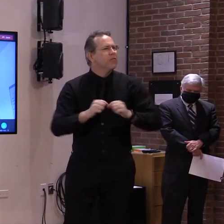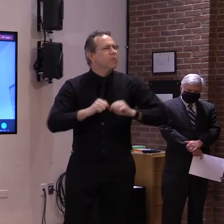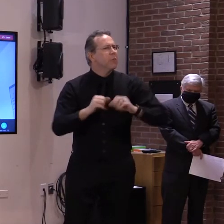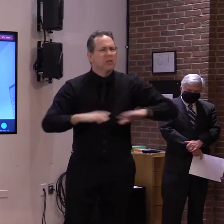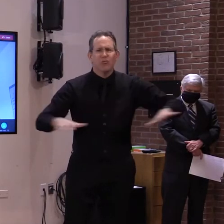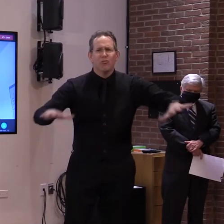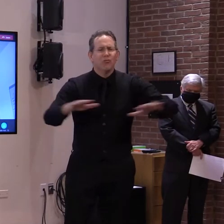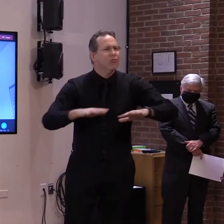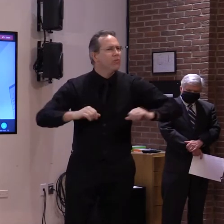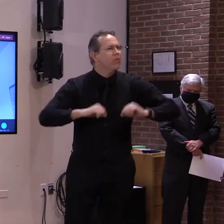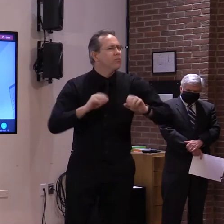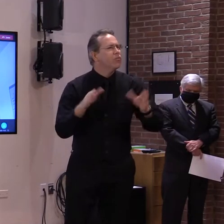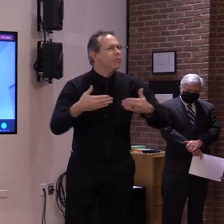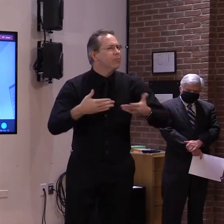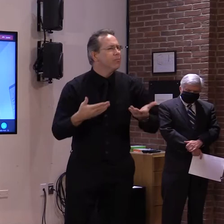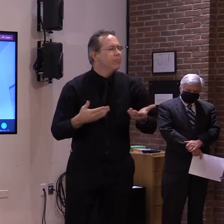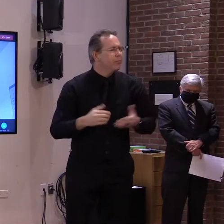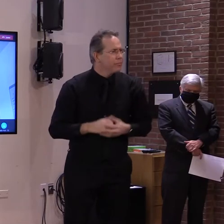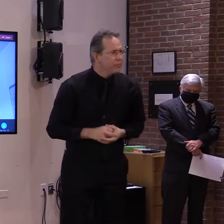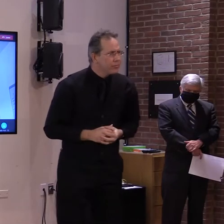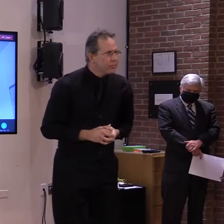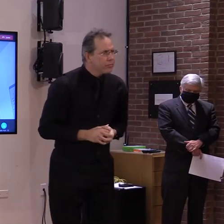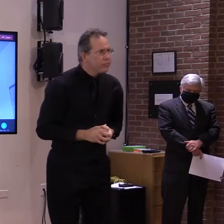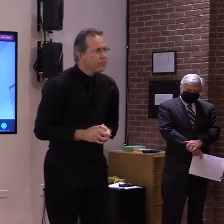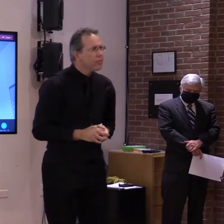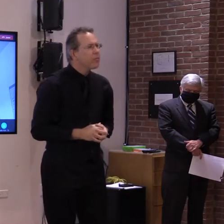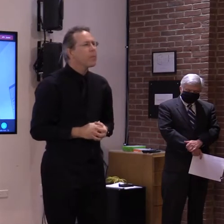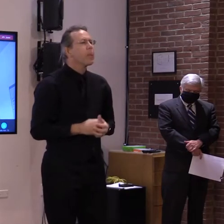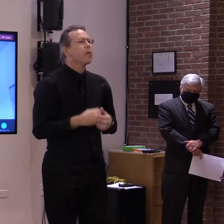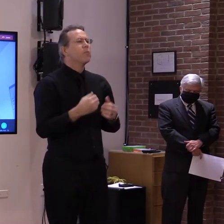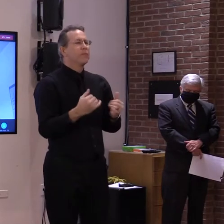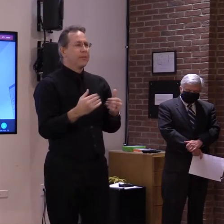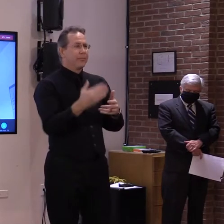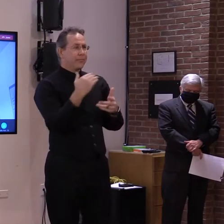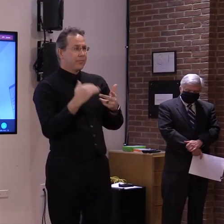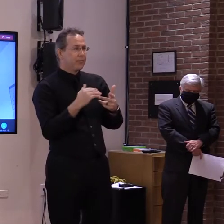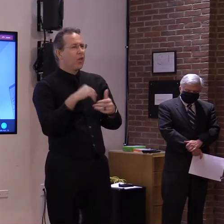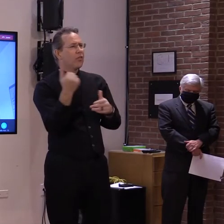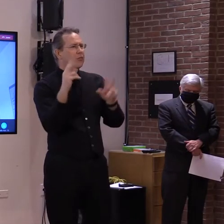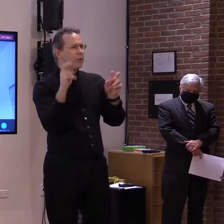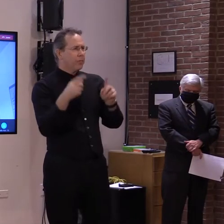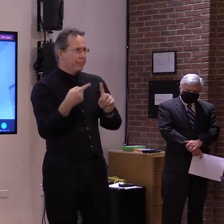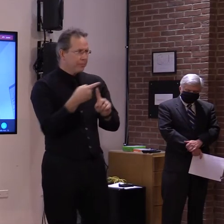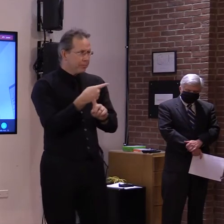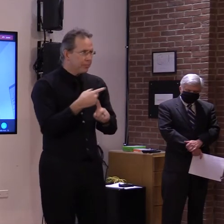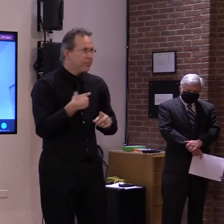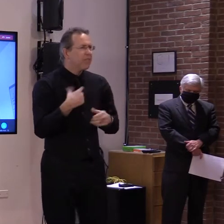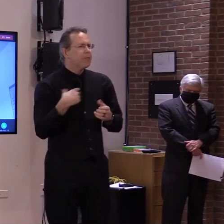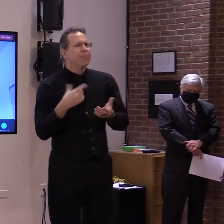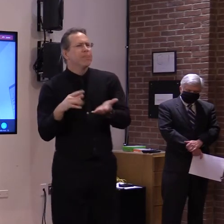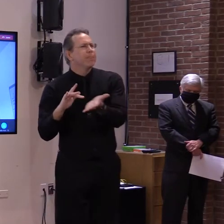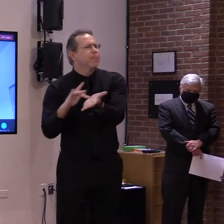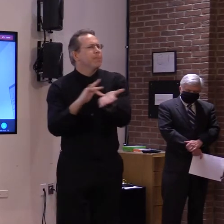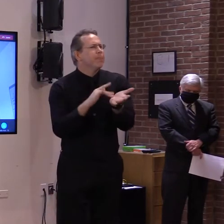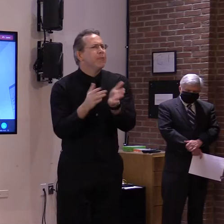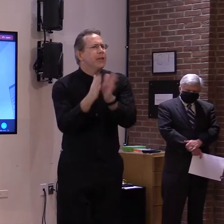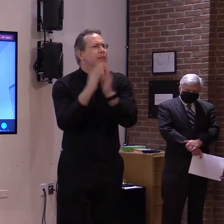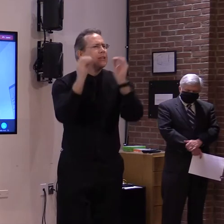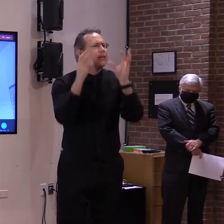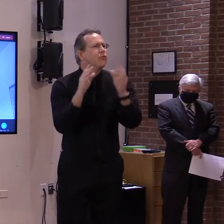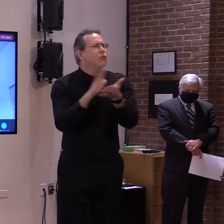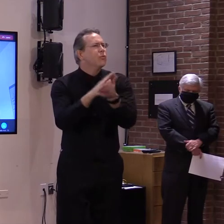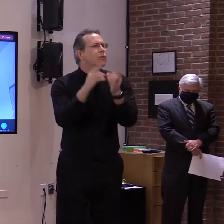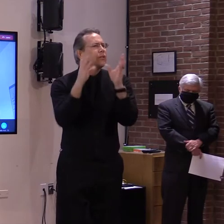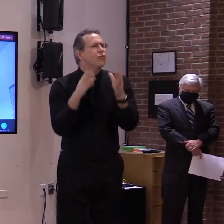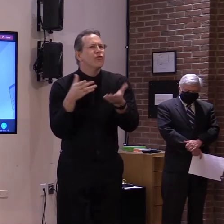Next, I'm going to provide an update on our surveillance testing. Each week we conduct PCR surveillance testing in about 25% of